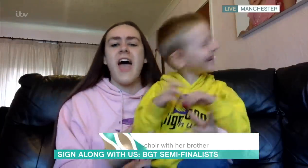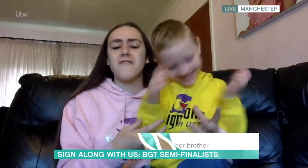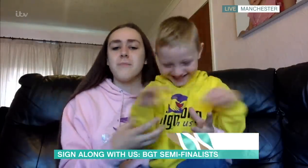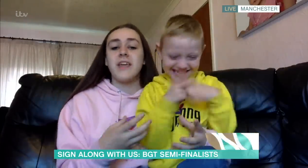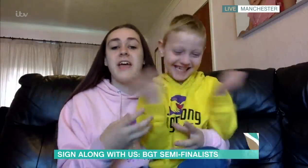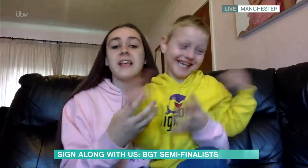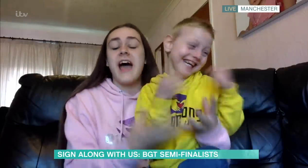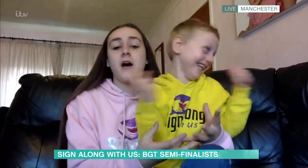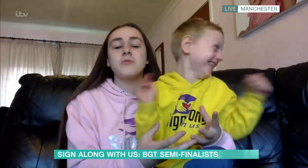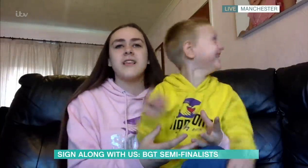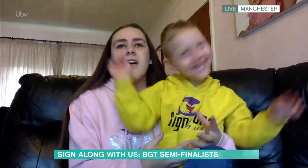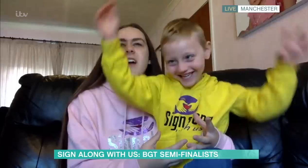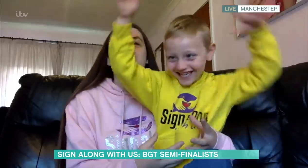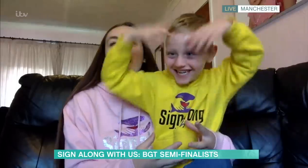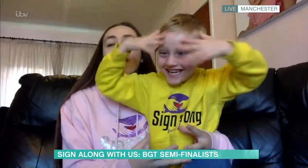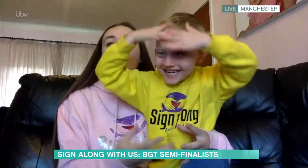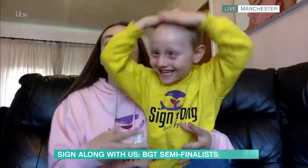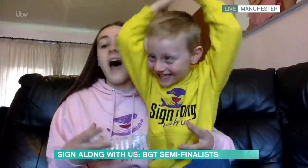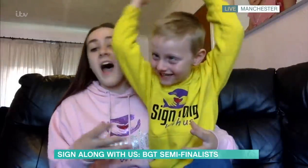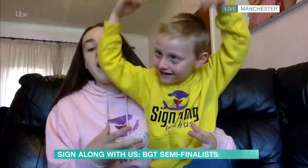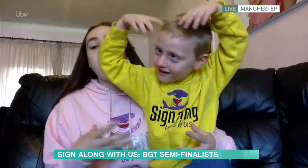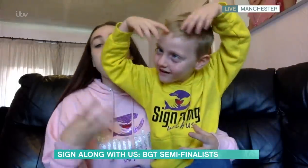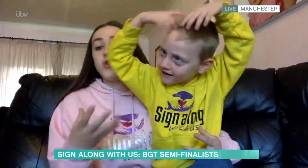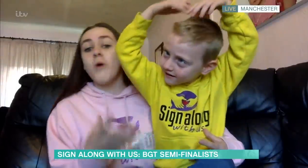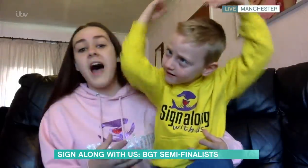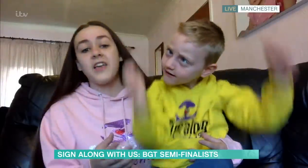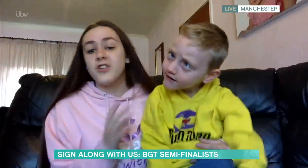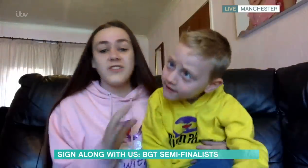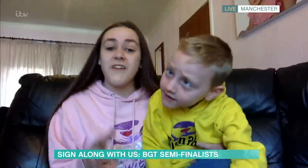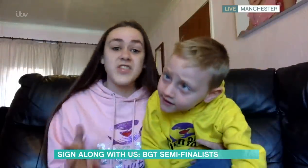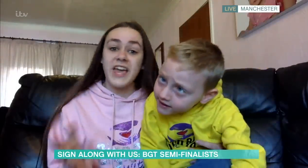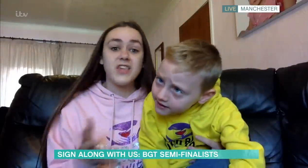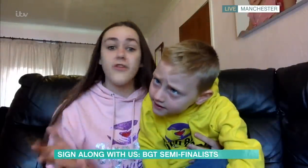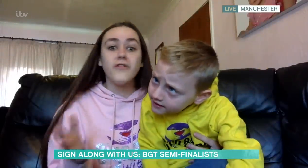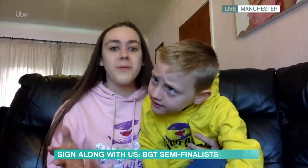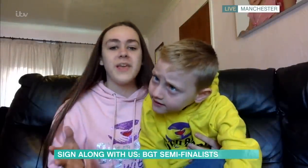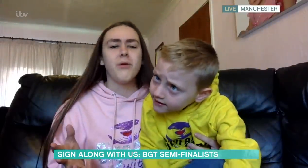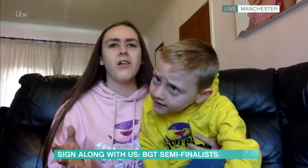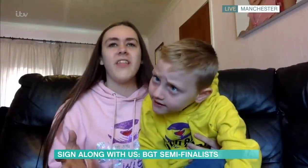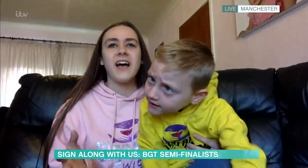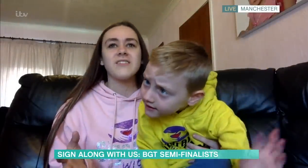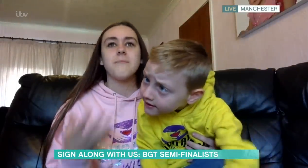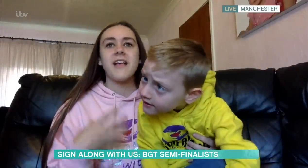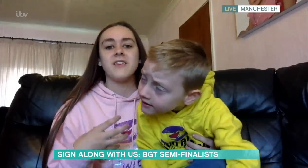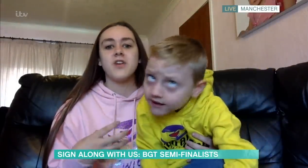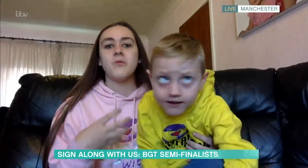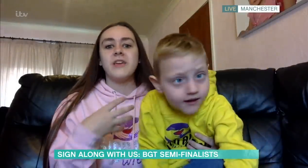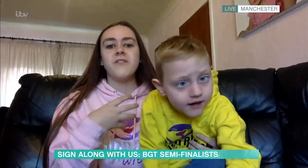that everybody counts, and that you are who you are and you should never change for other people. And that's the message that we've